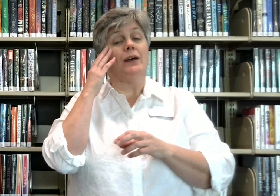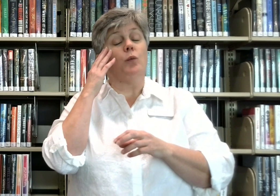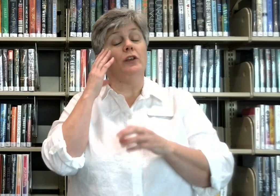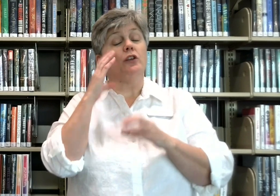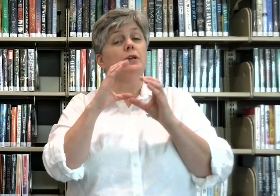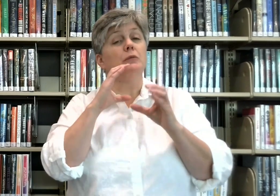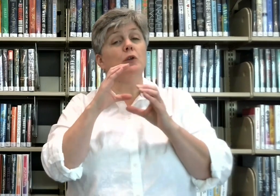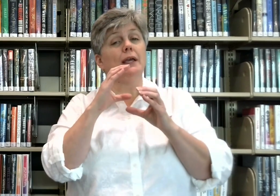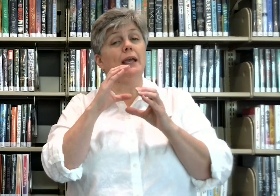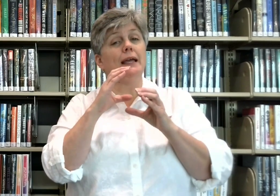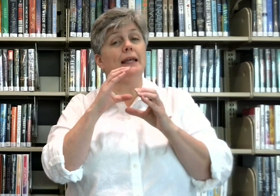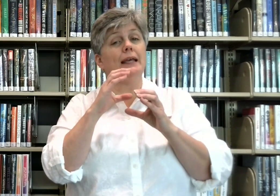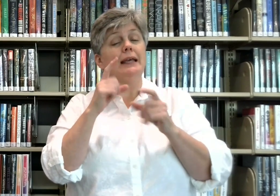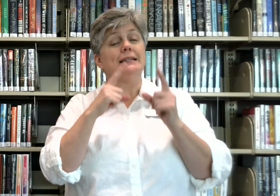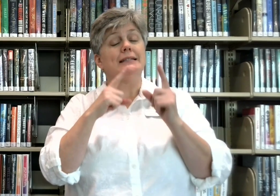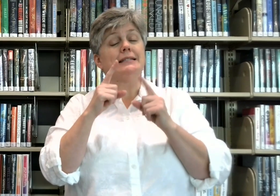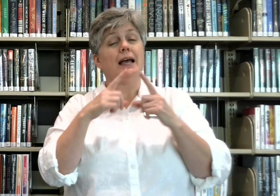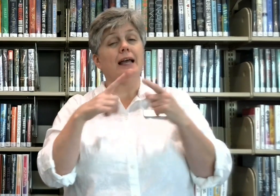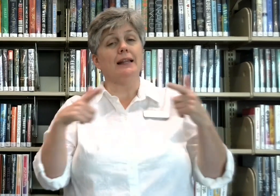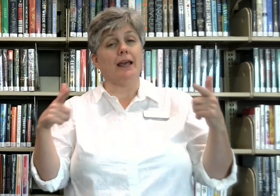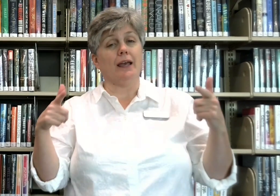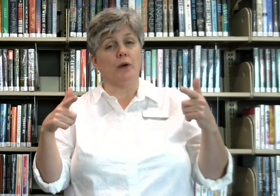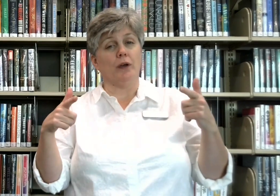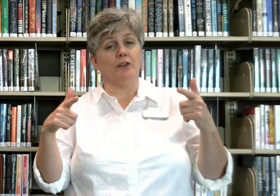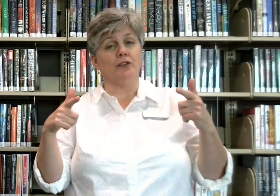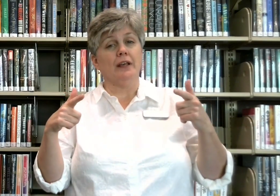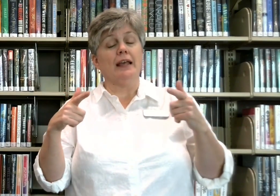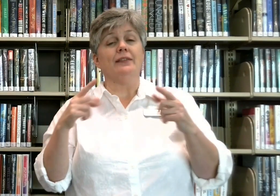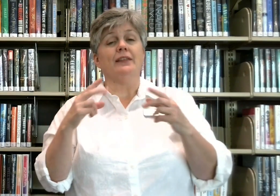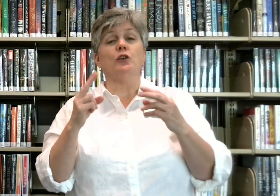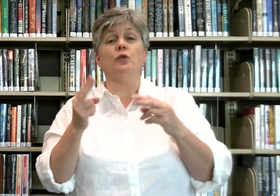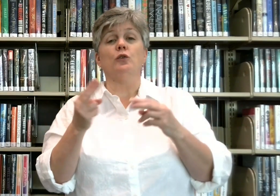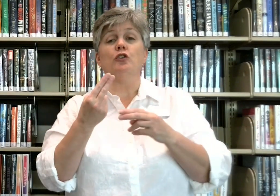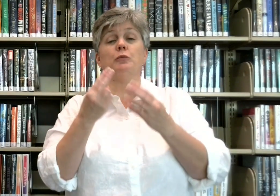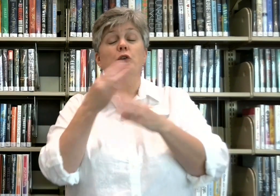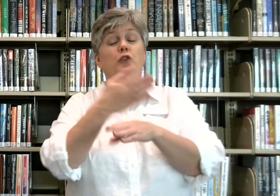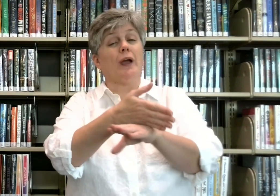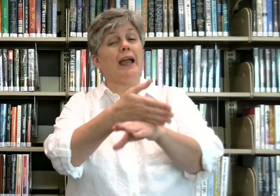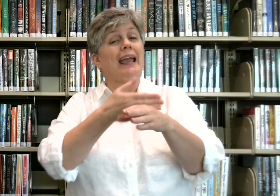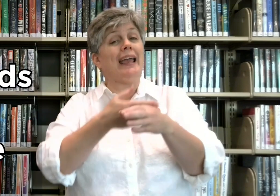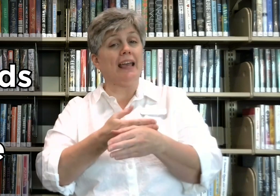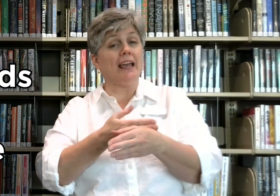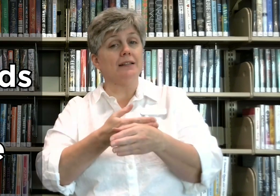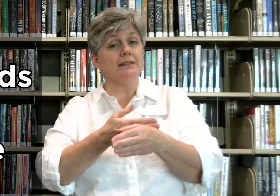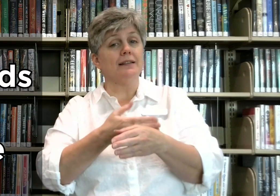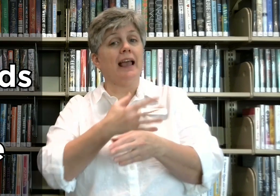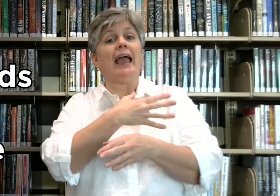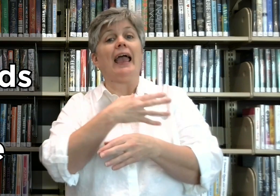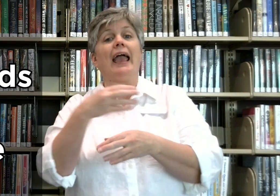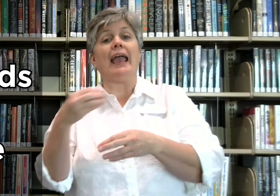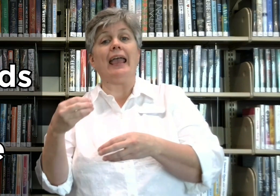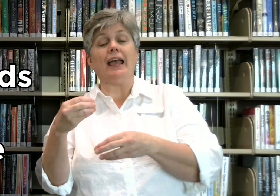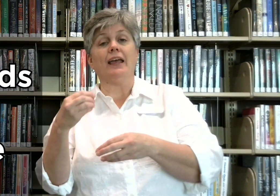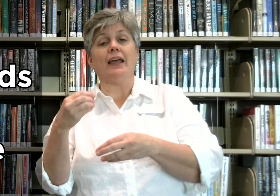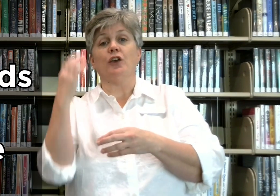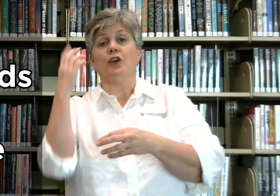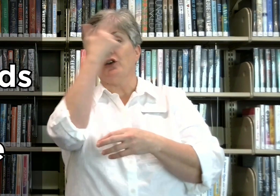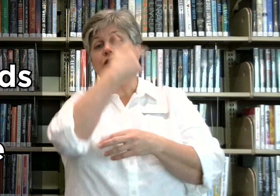when you're communicating in sign language that you use both your hands and your